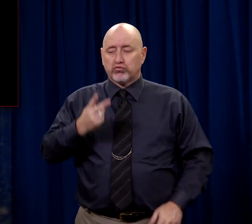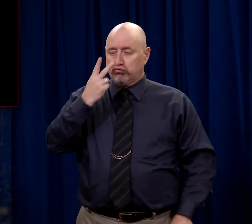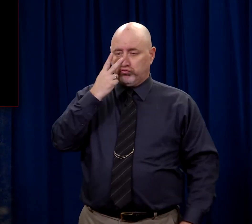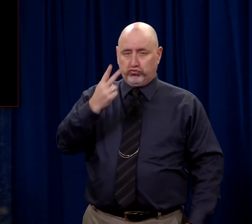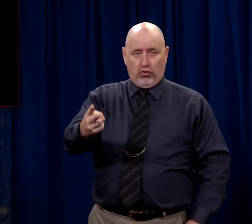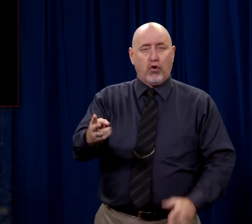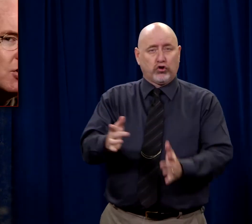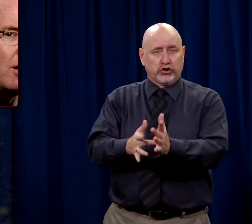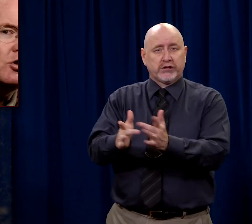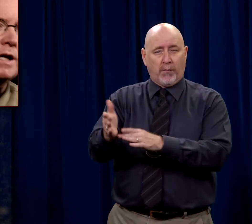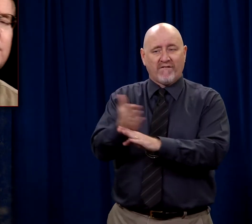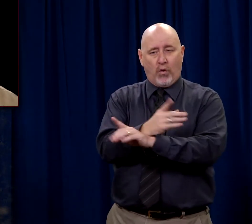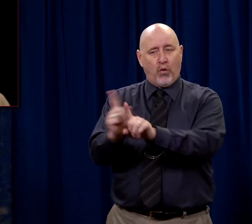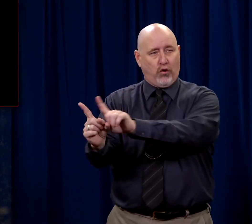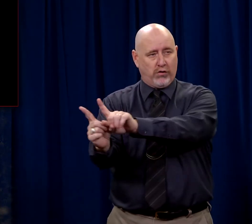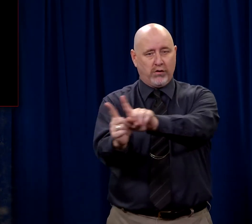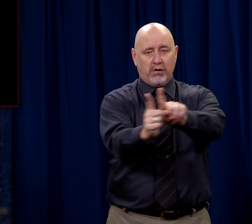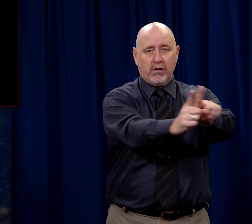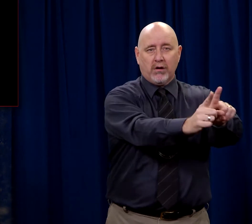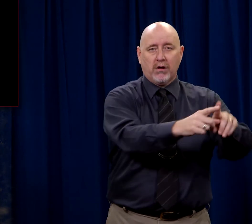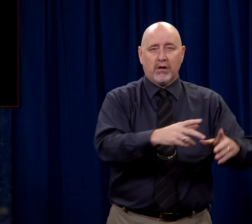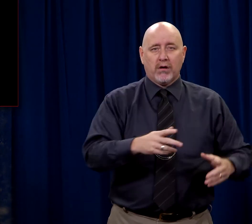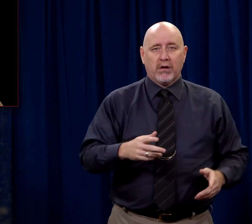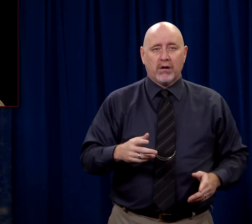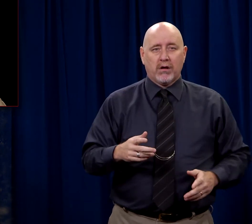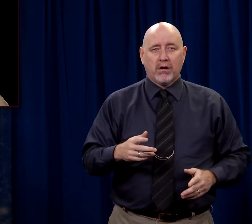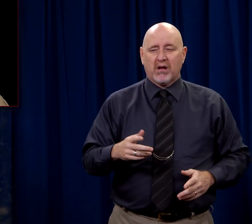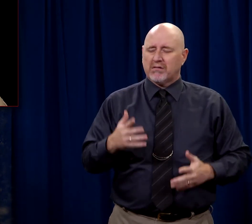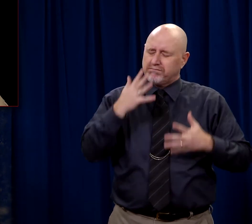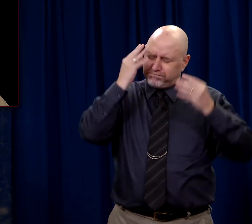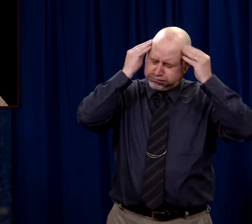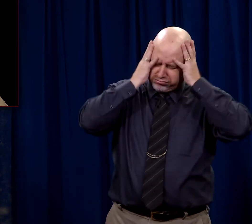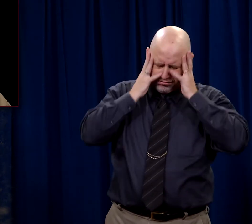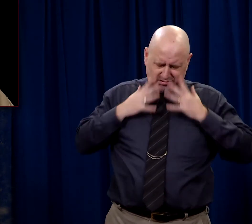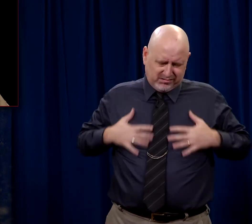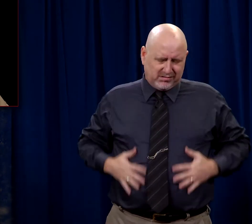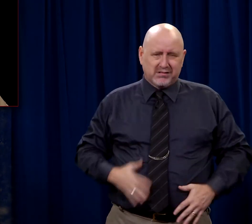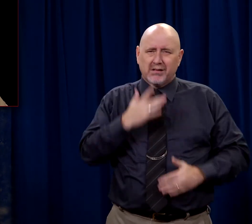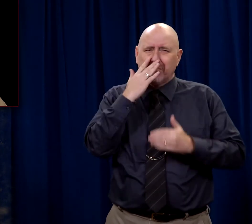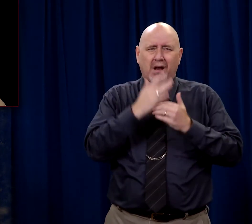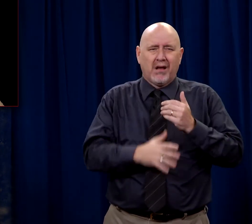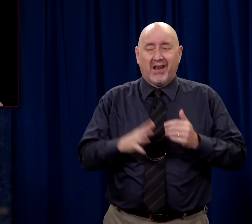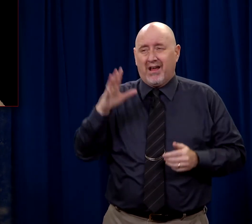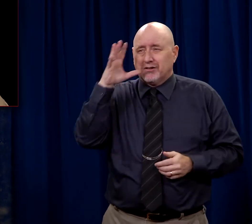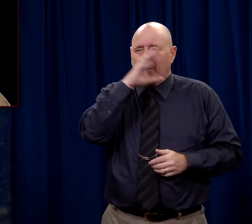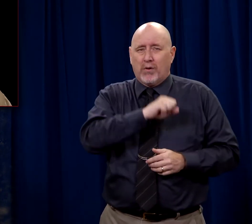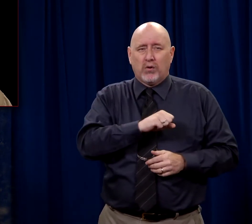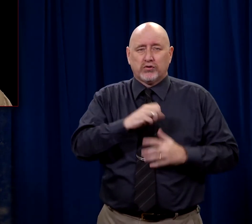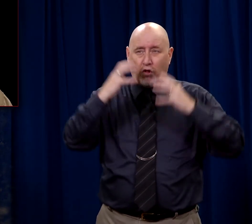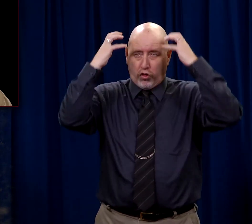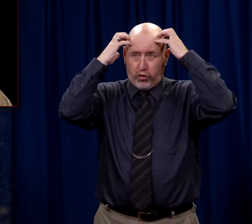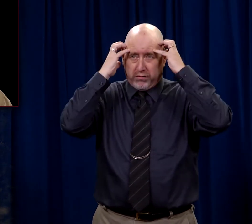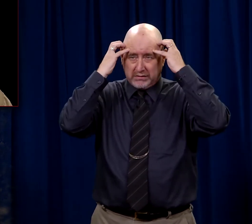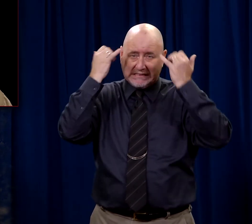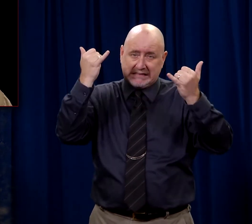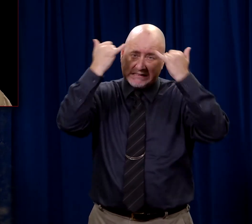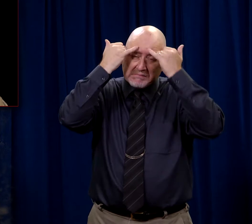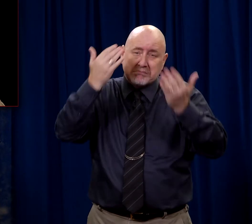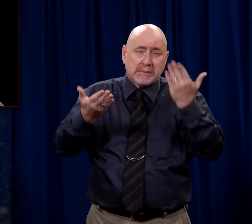Pilate saw Jesus before they led him away and he was covered in blood. I suppose the crown of thorns still